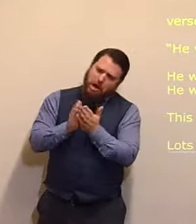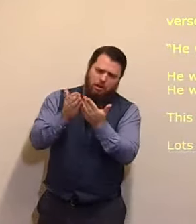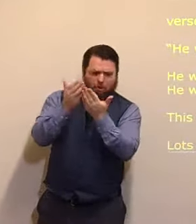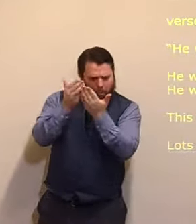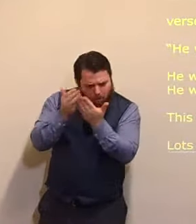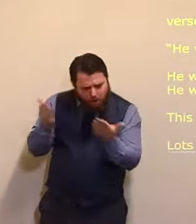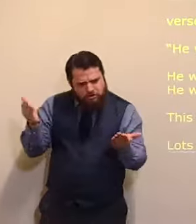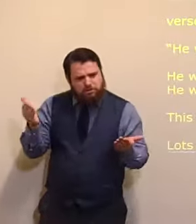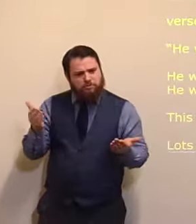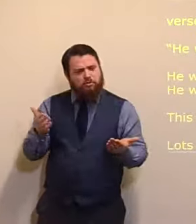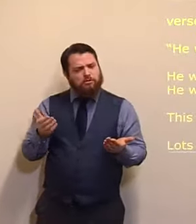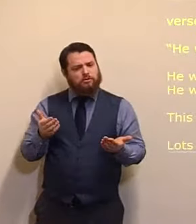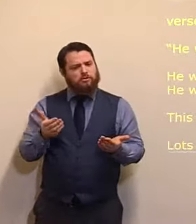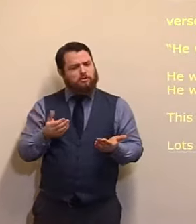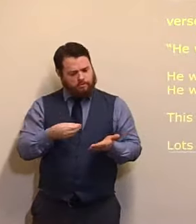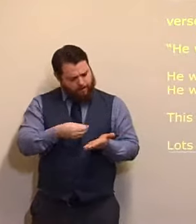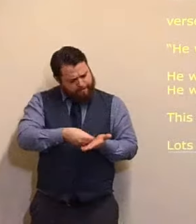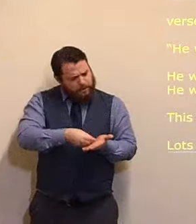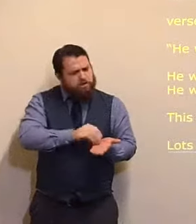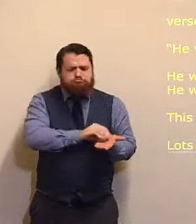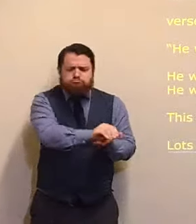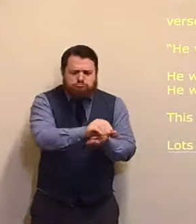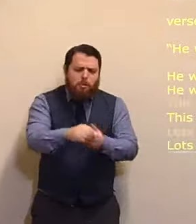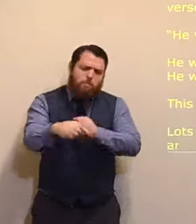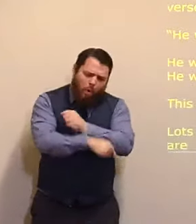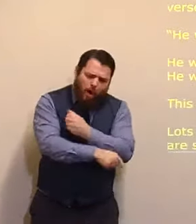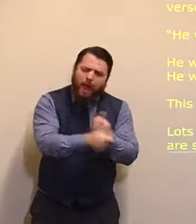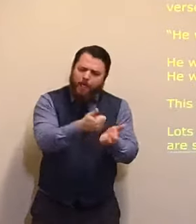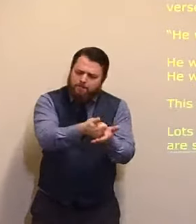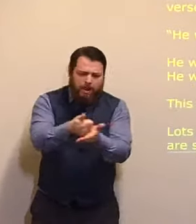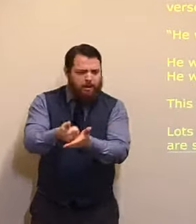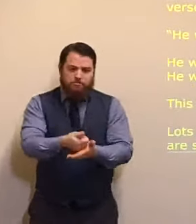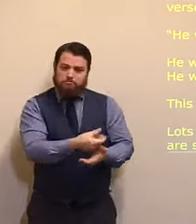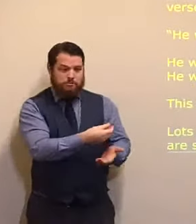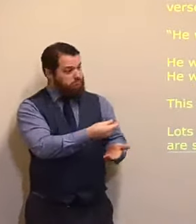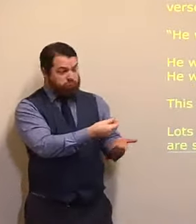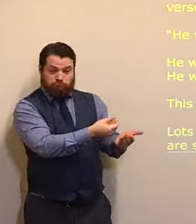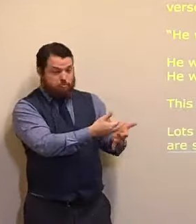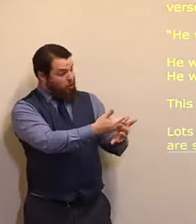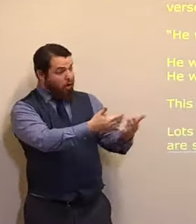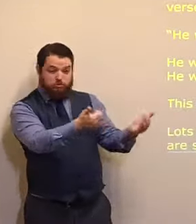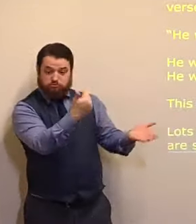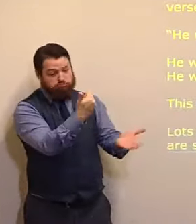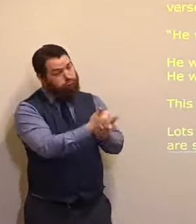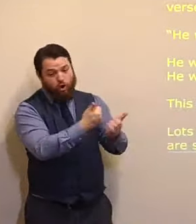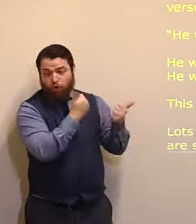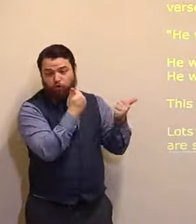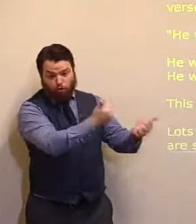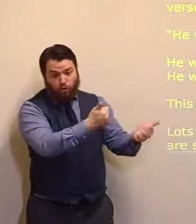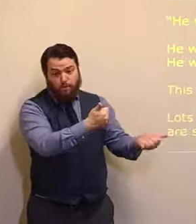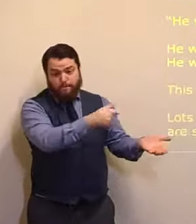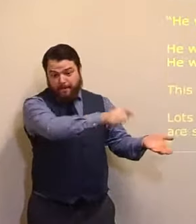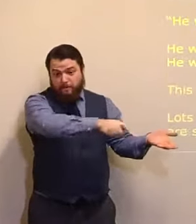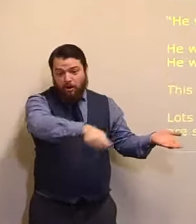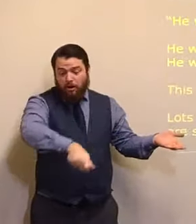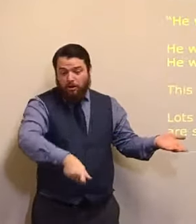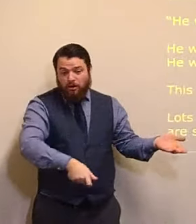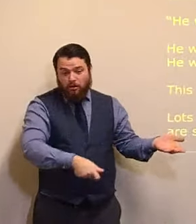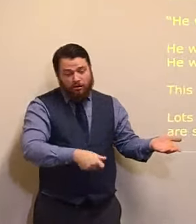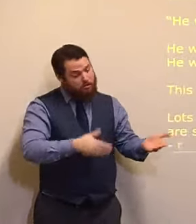they give arms, they do great things, they are sincere. But as you know, you know the saying, you can